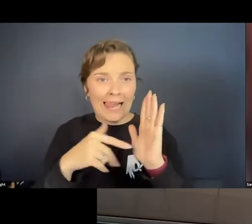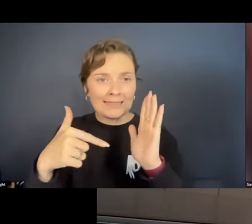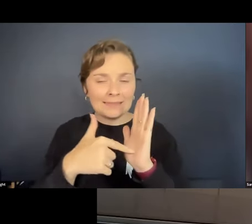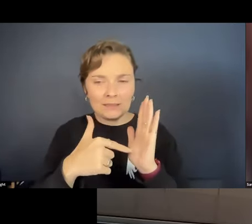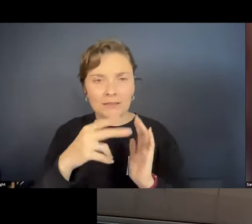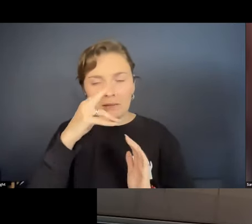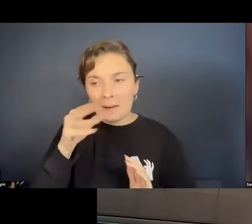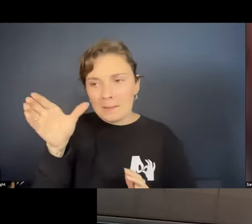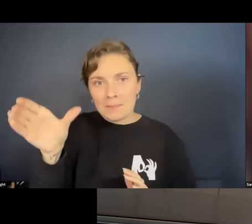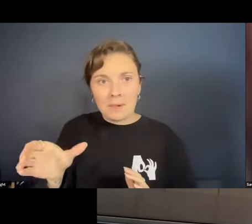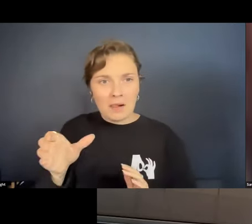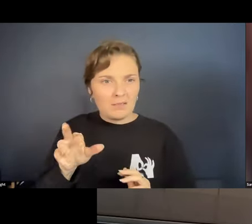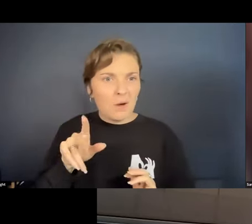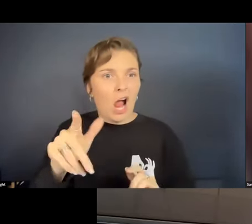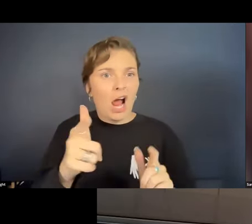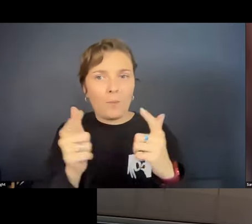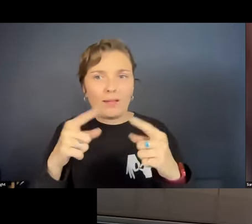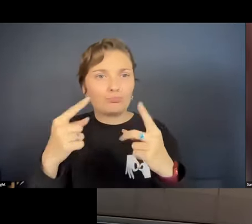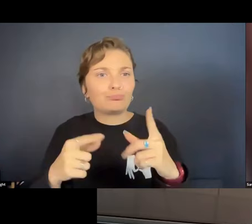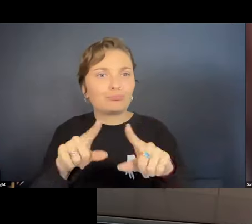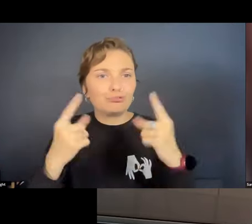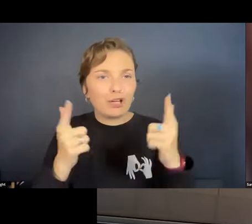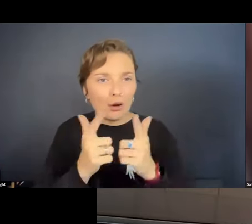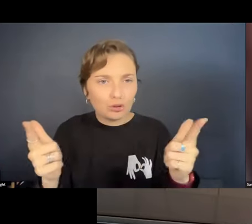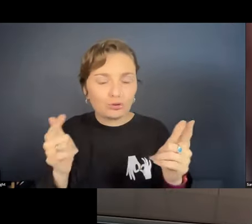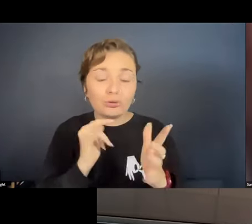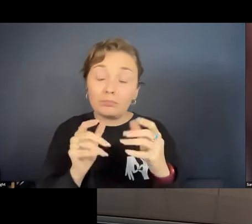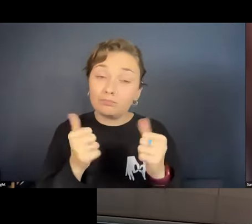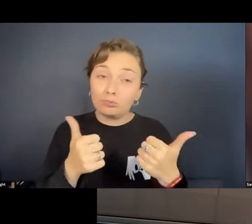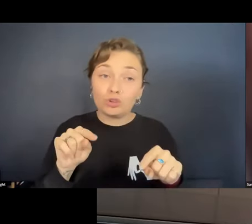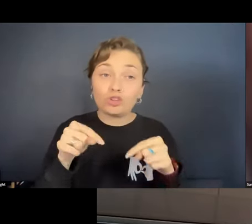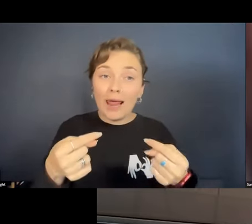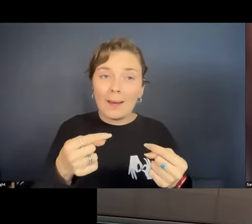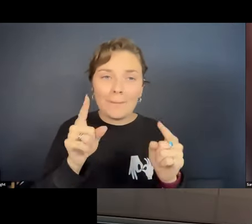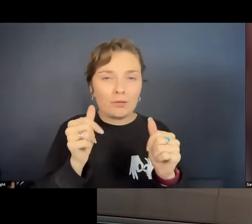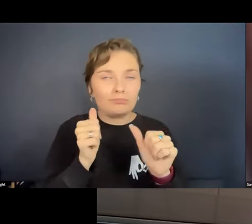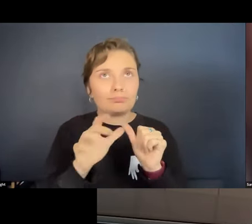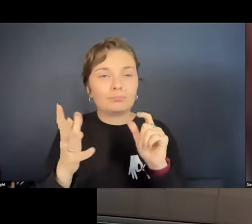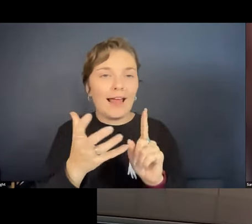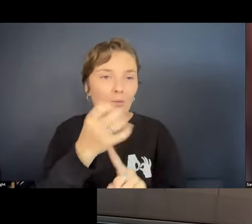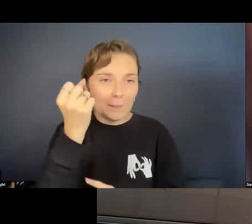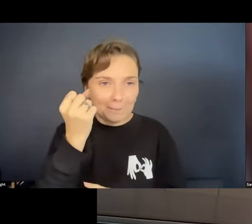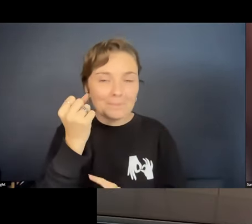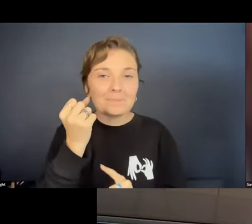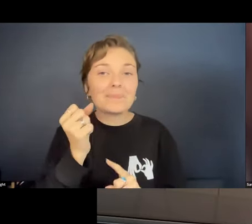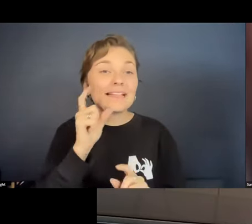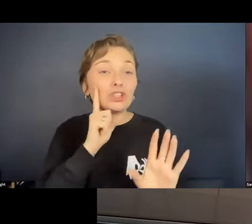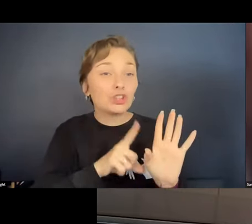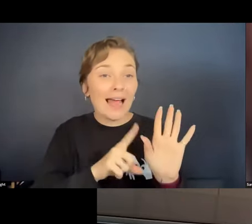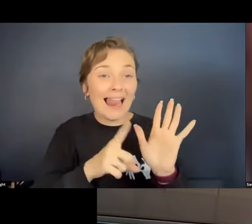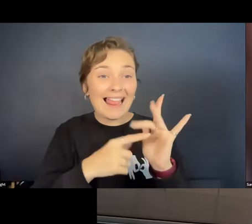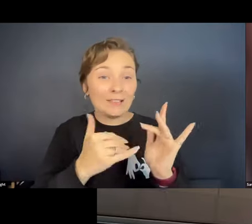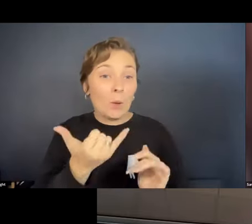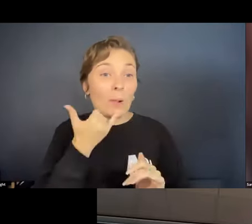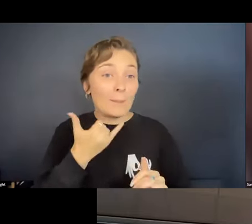people are bilingual. So it was a great challenge, but it's had great outcomes. And then last year, Liz called me and